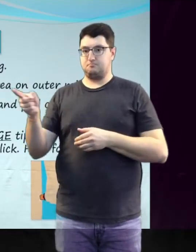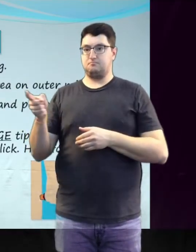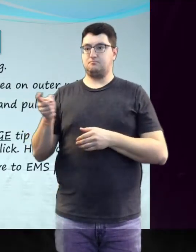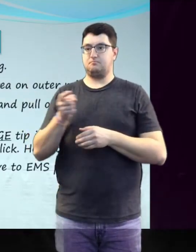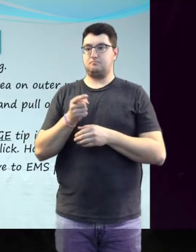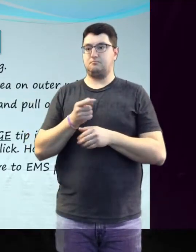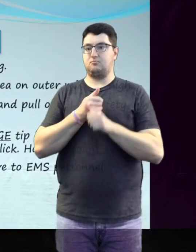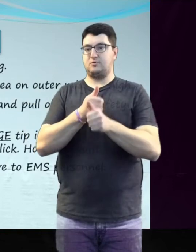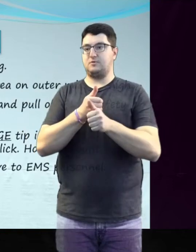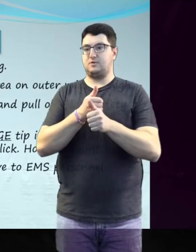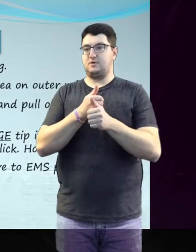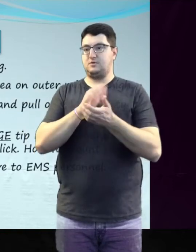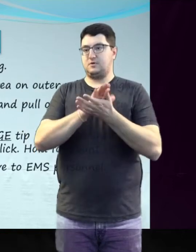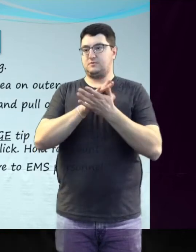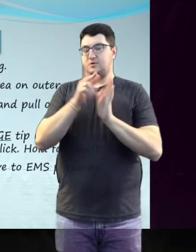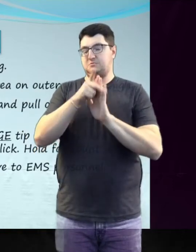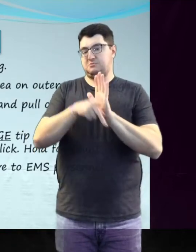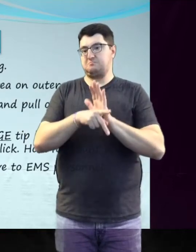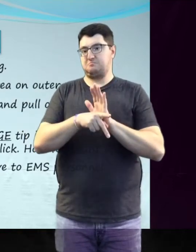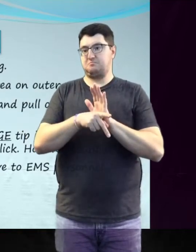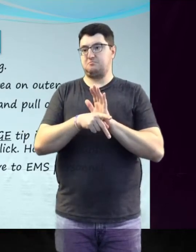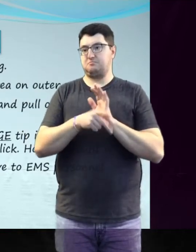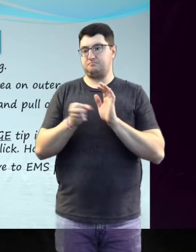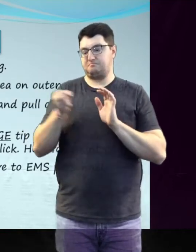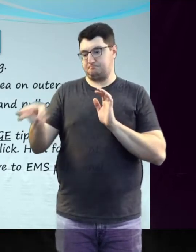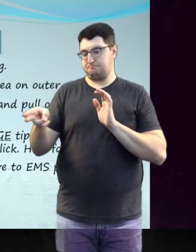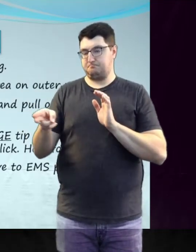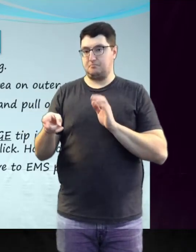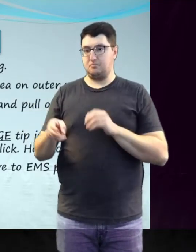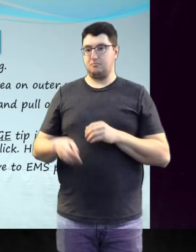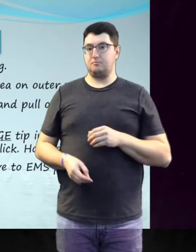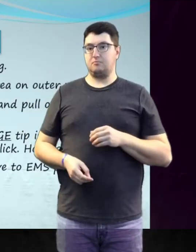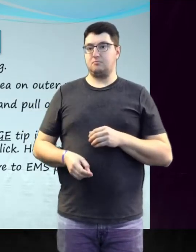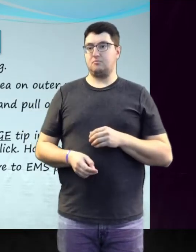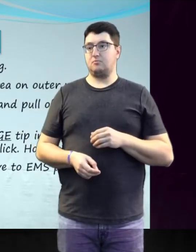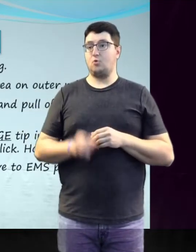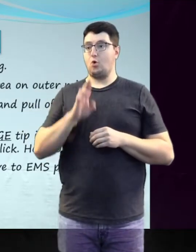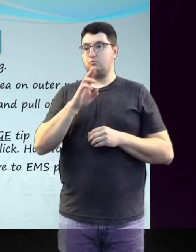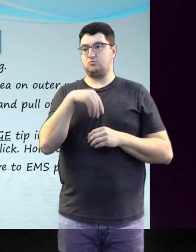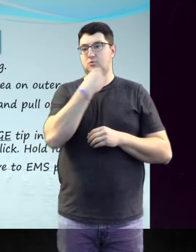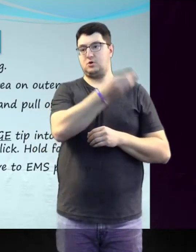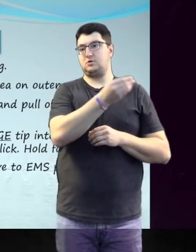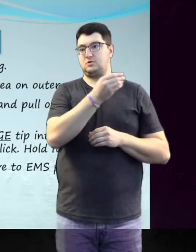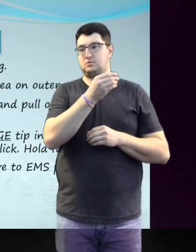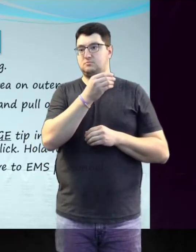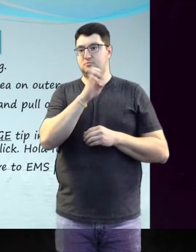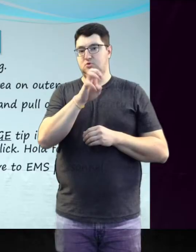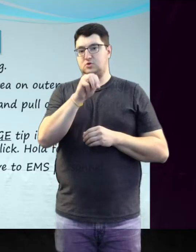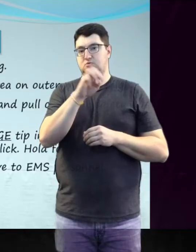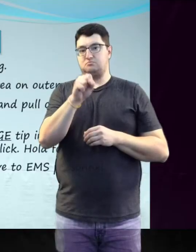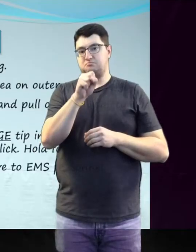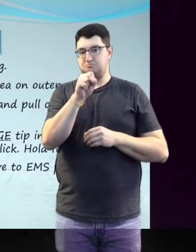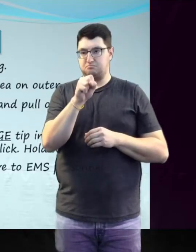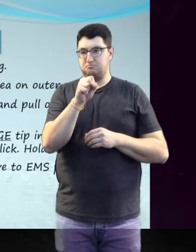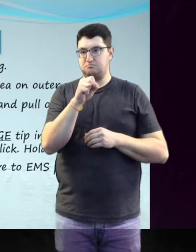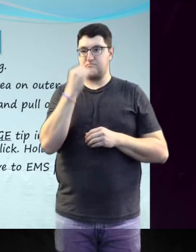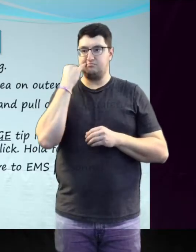Discard the used EpiPen by following the community programs policy for disposal of sharps or give to EMS